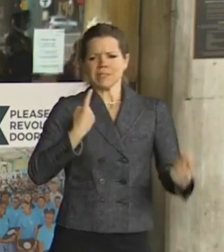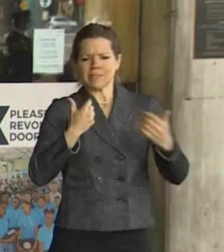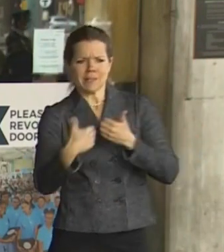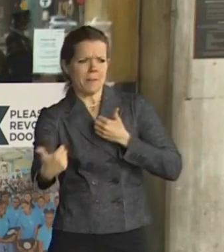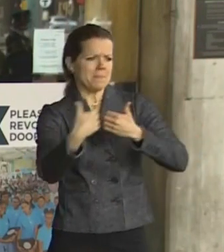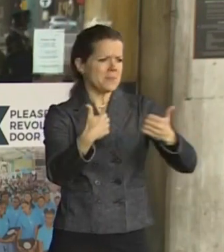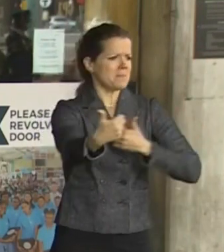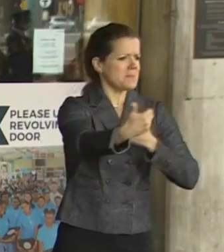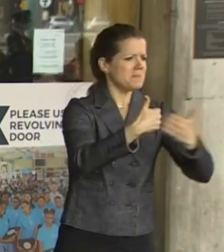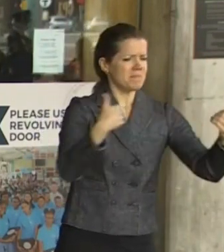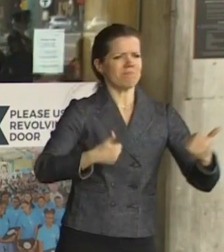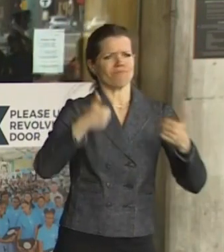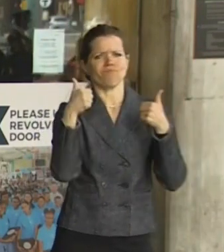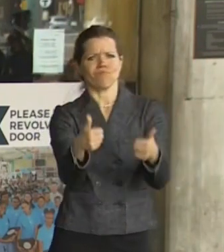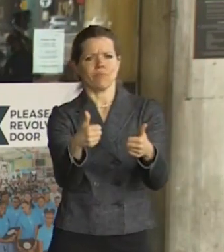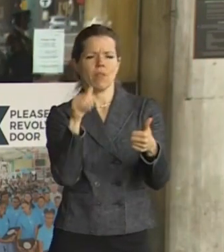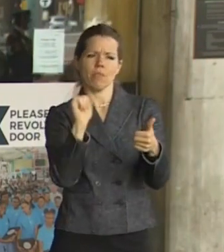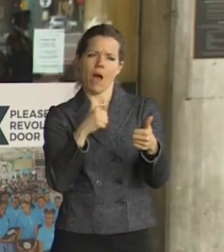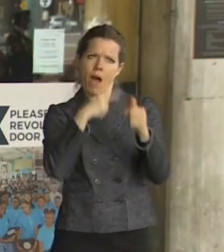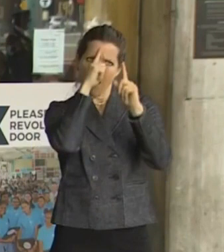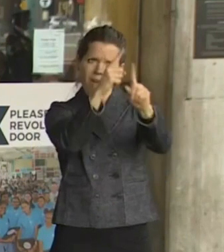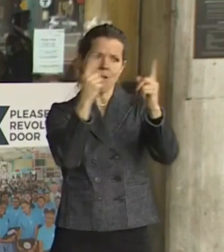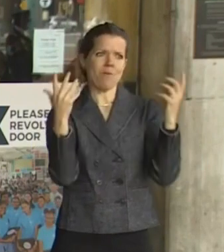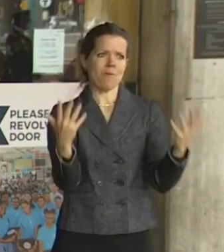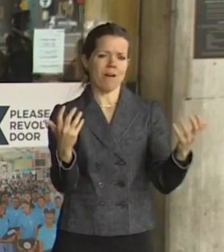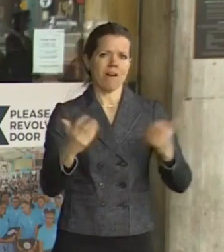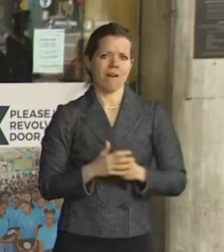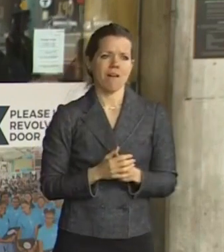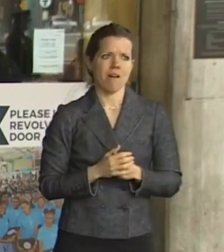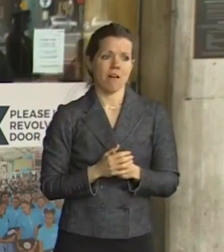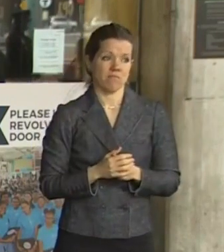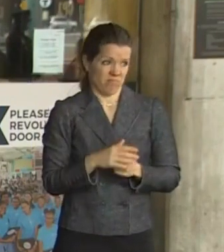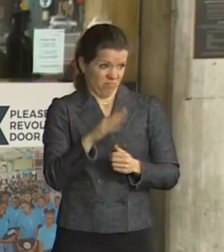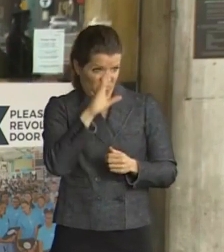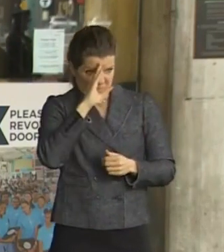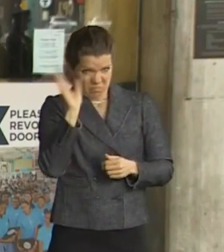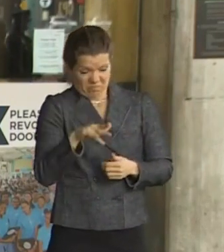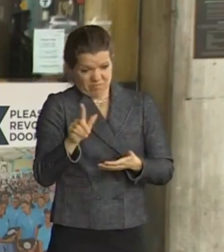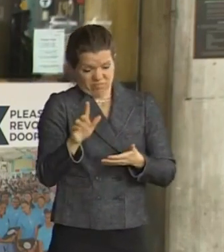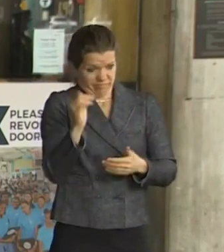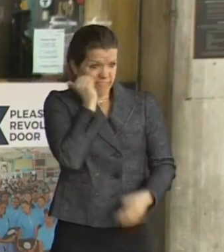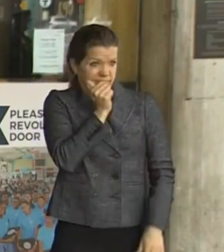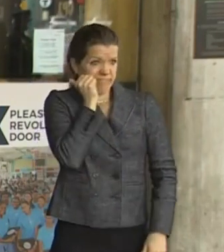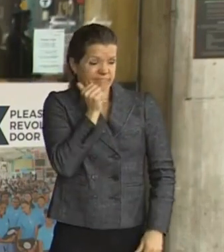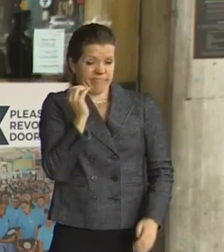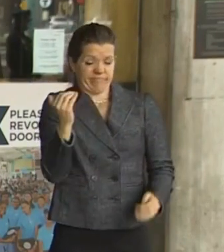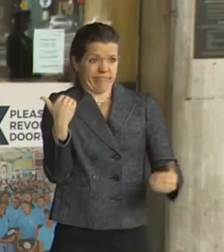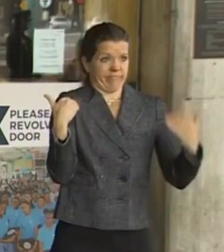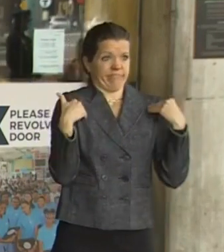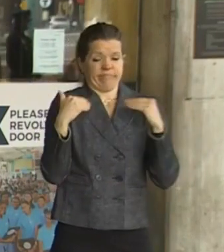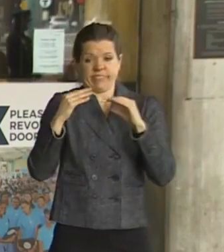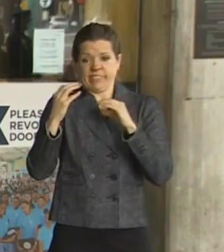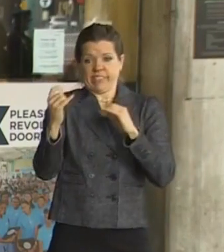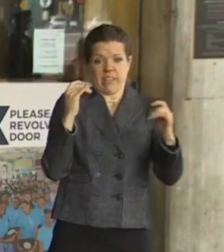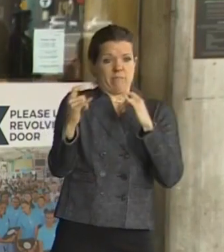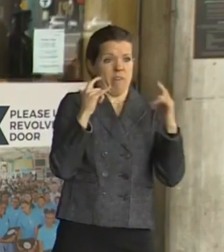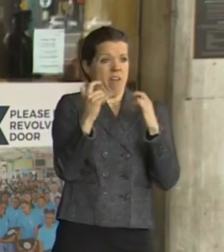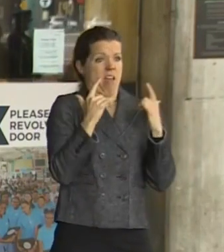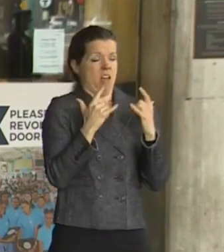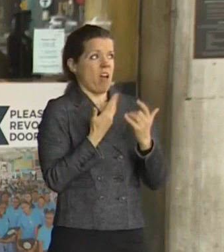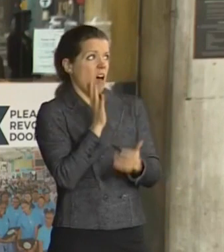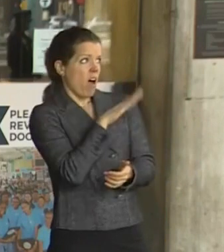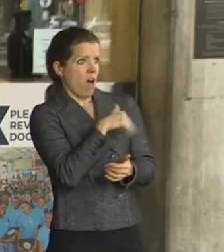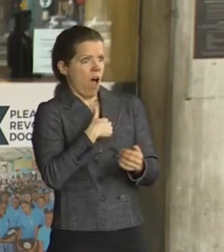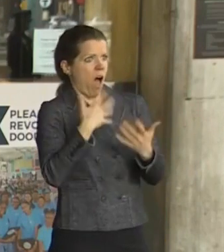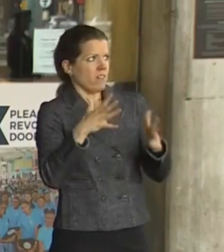to tell me that they're concerned about seeing people out there, particularly young people. If you're a millennial and you don't want to wear a mask